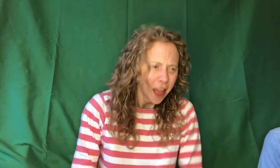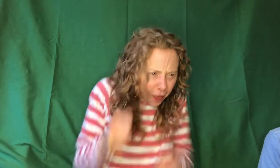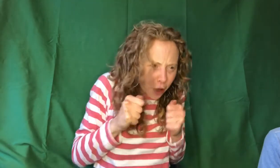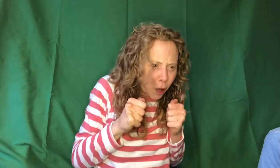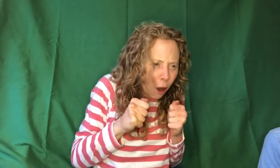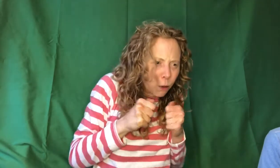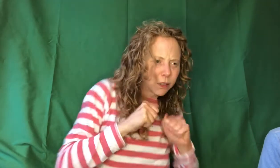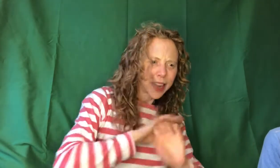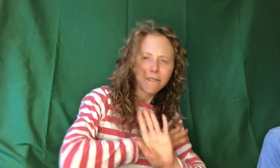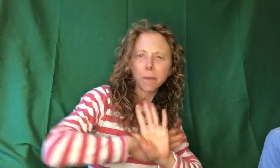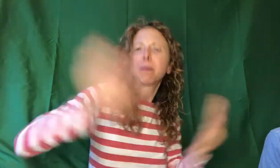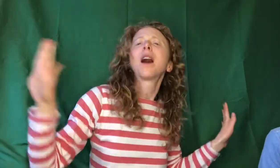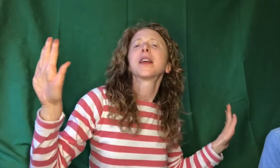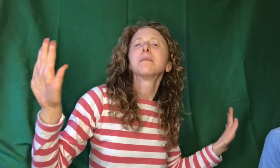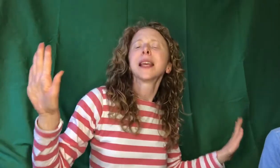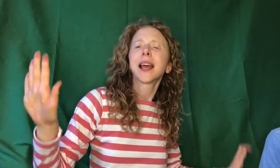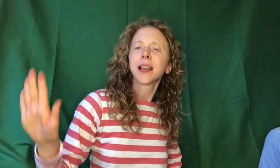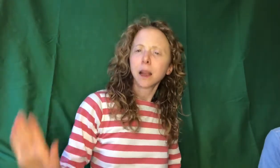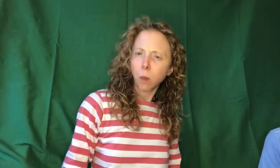The cold never bothered me anyway.